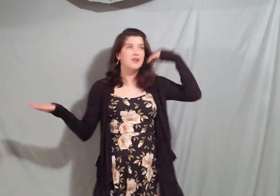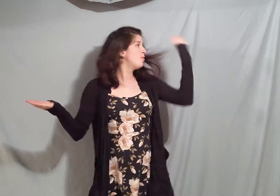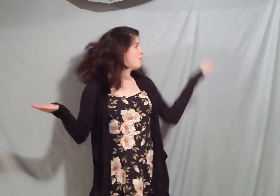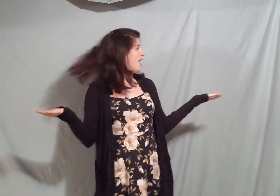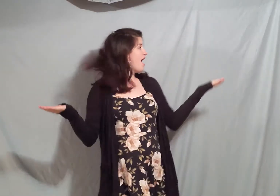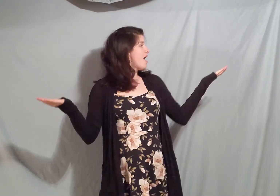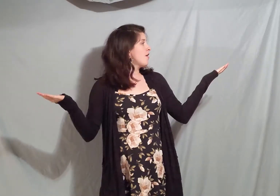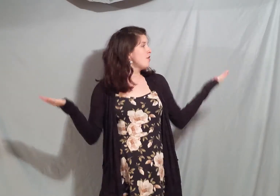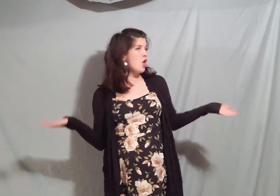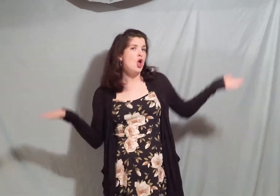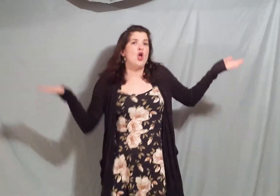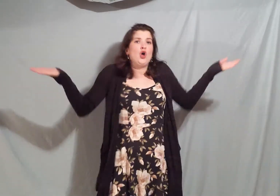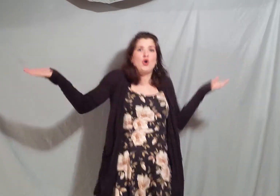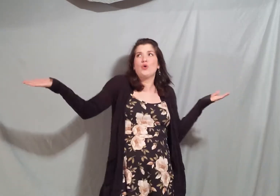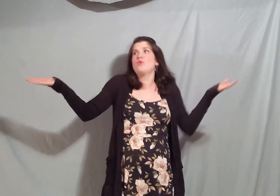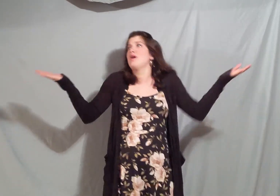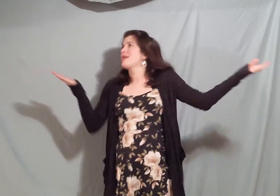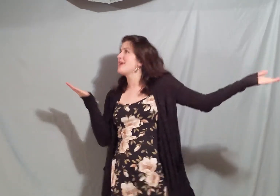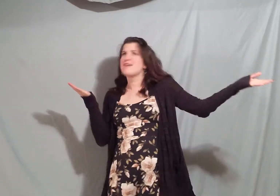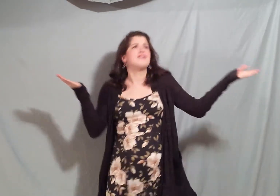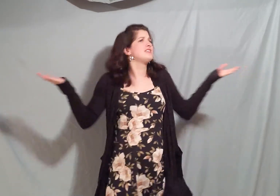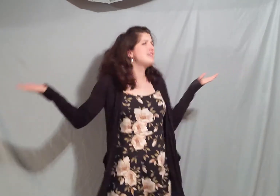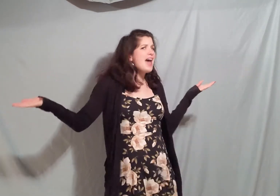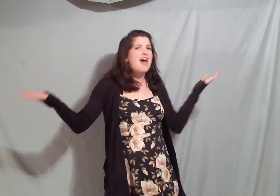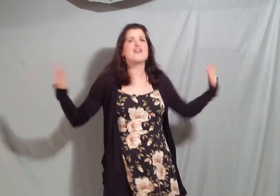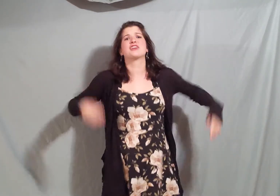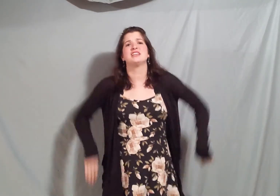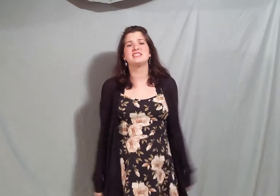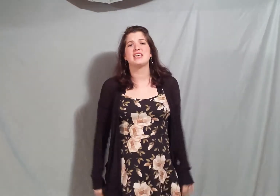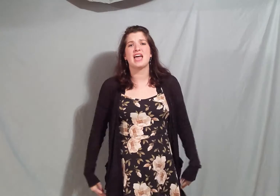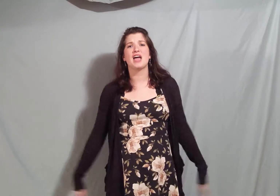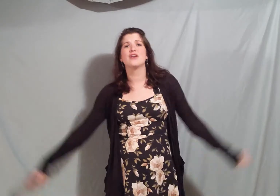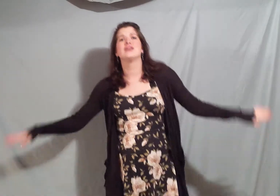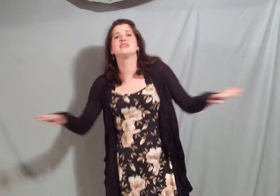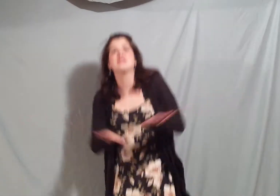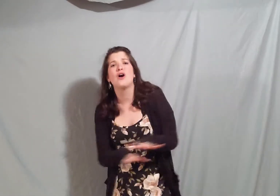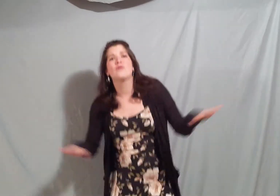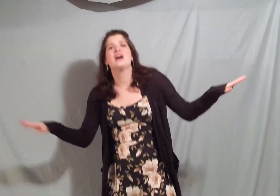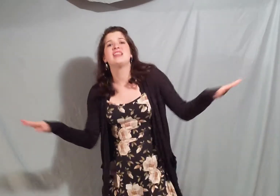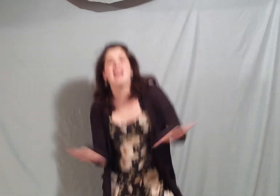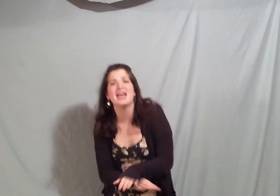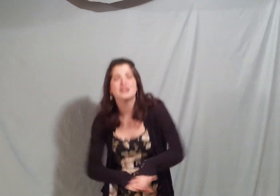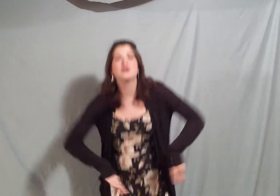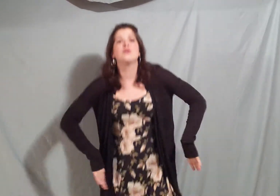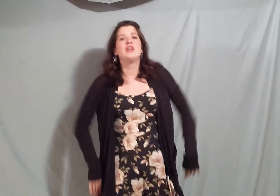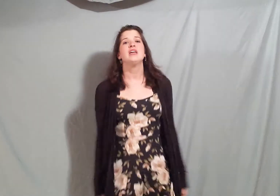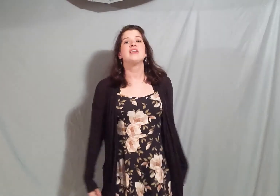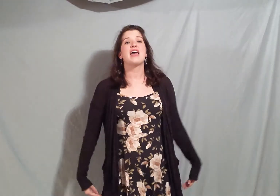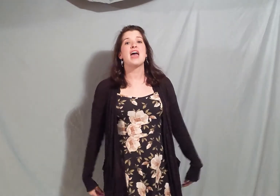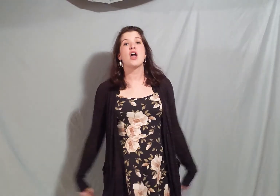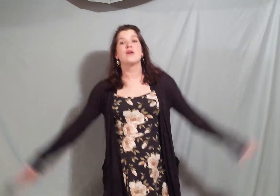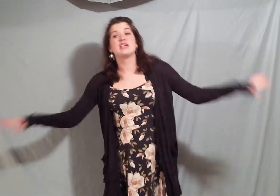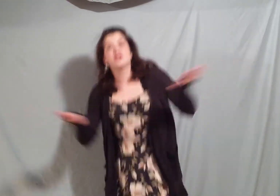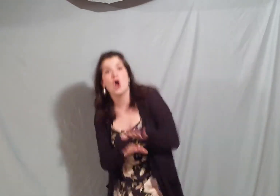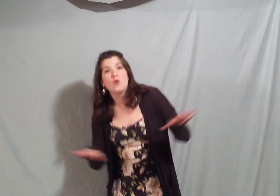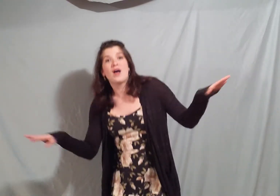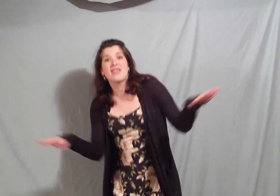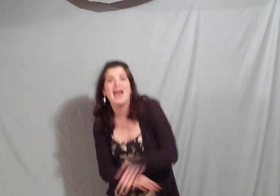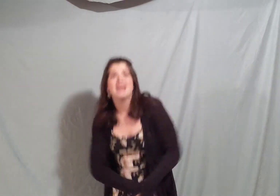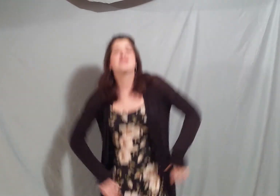compare Who would even dare, cause there is no one like you There is no one like you